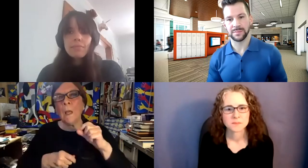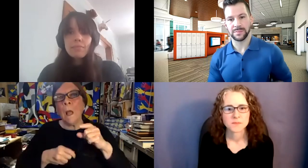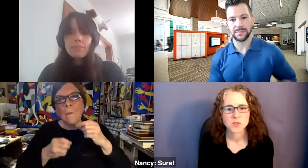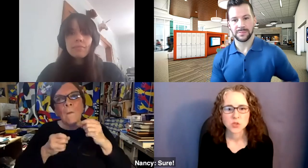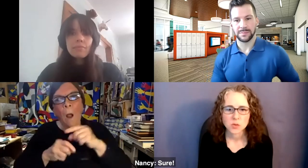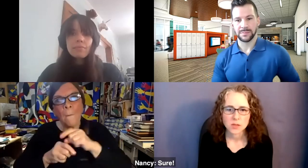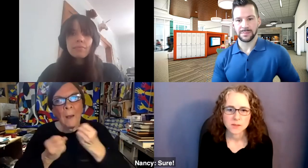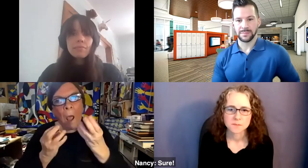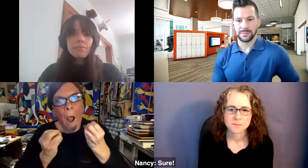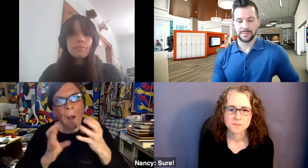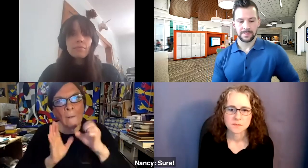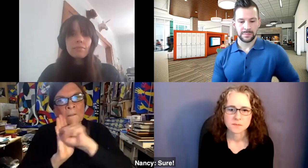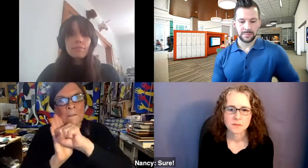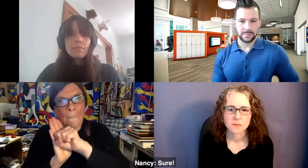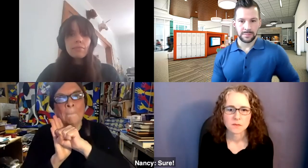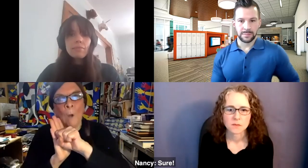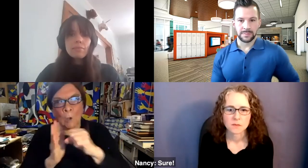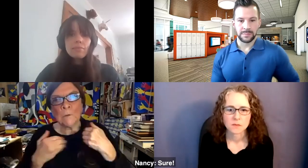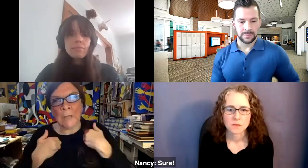Sure.